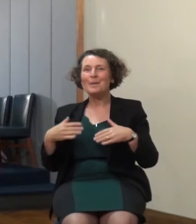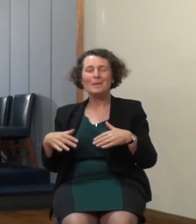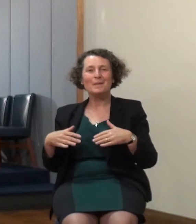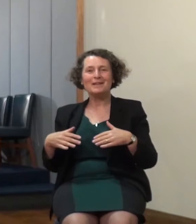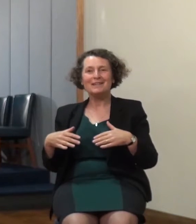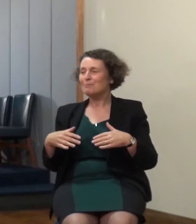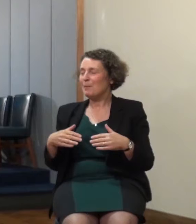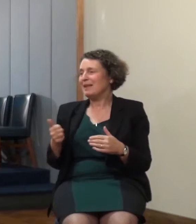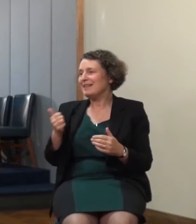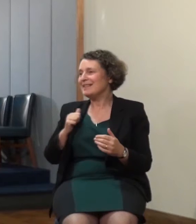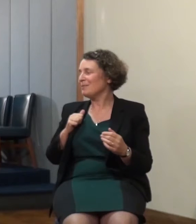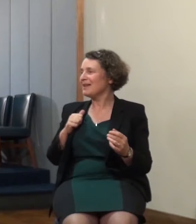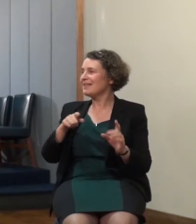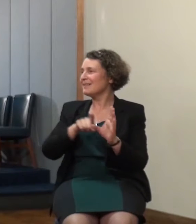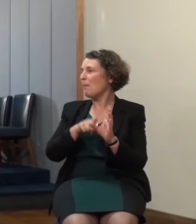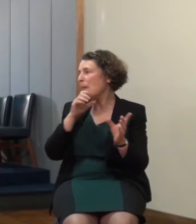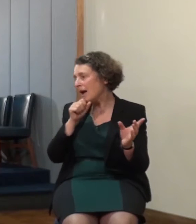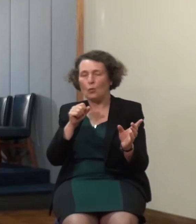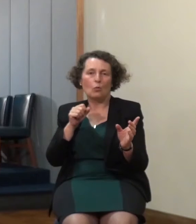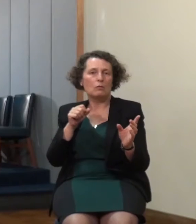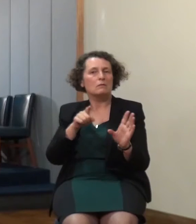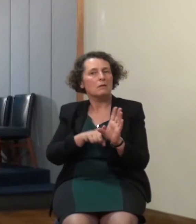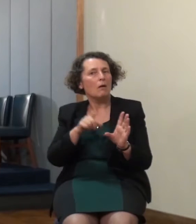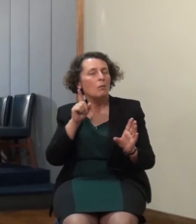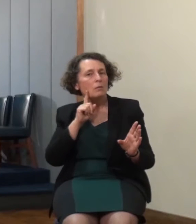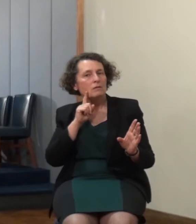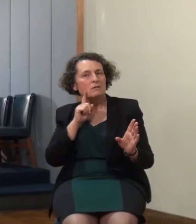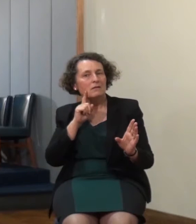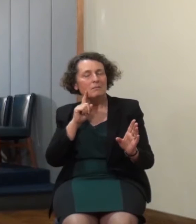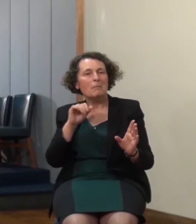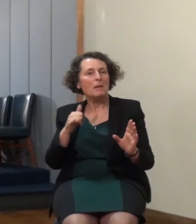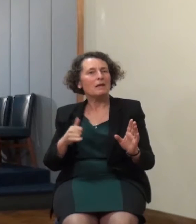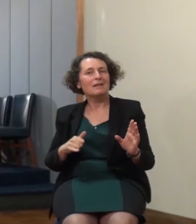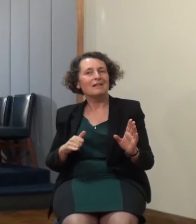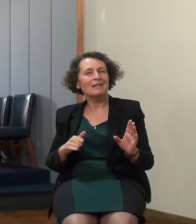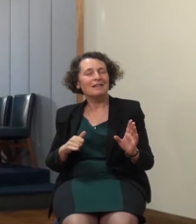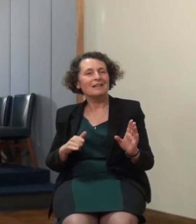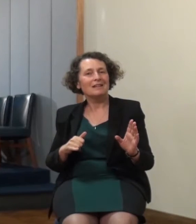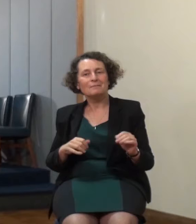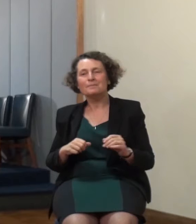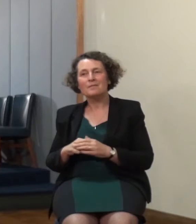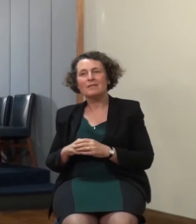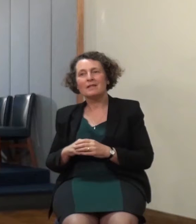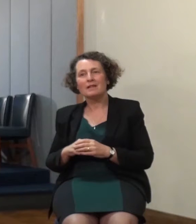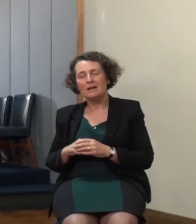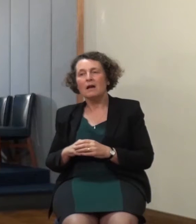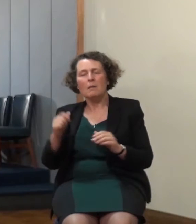woman this occasionally happens it's only occasionally we don't see them for months why does the greatest thing in the world